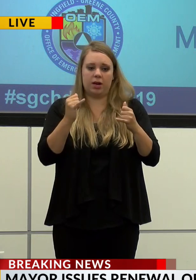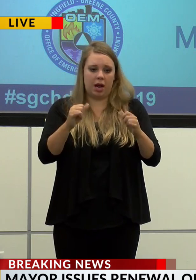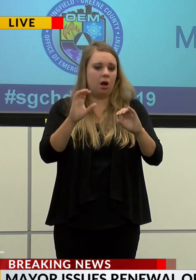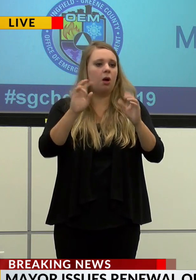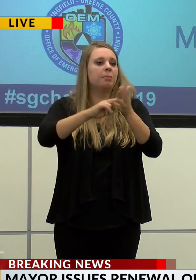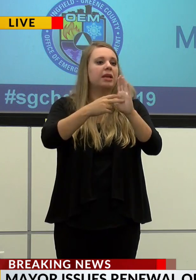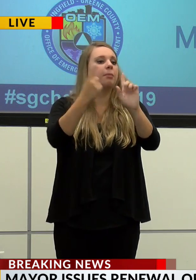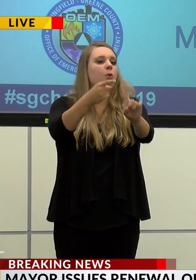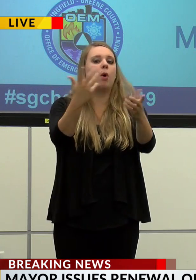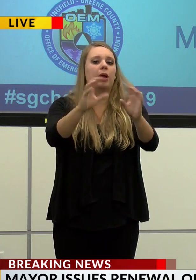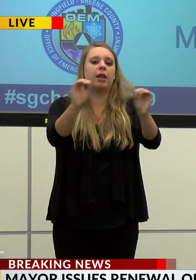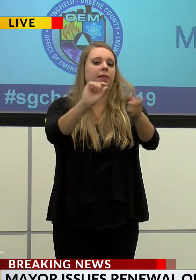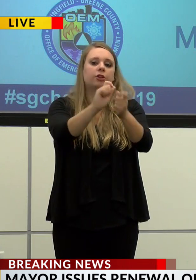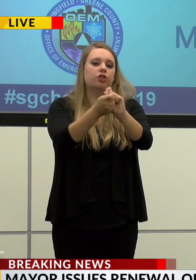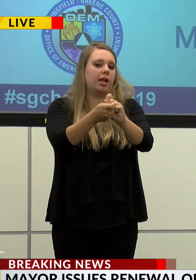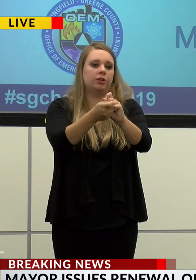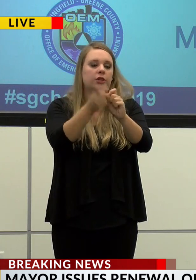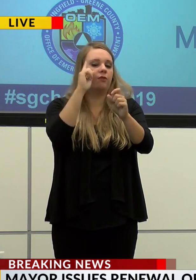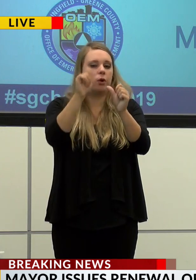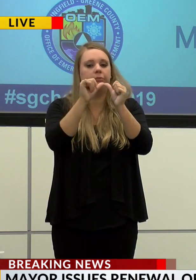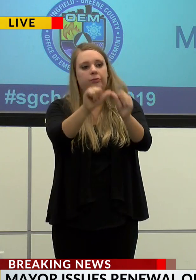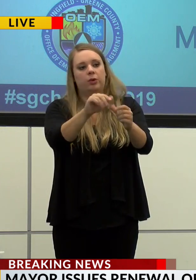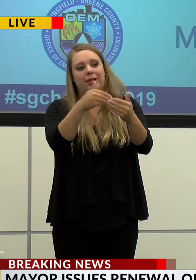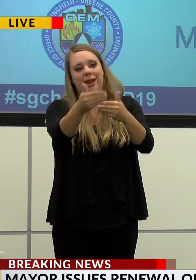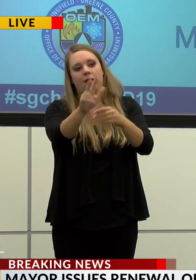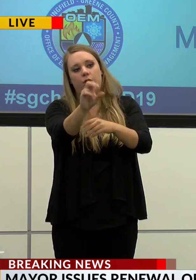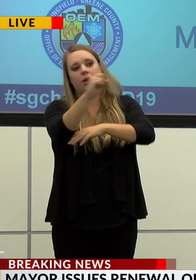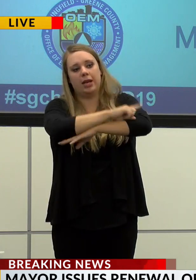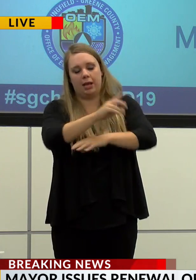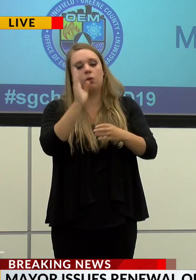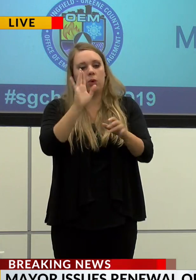nothing changes for the next 30 days. Cora.